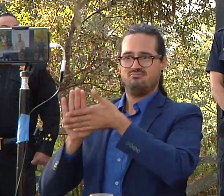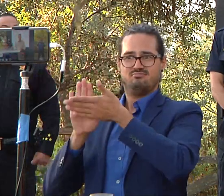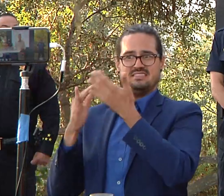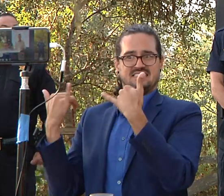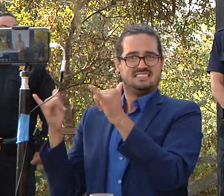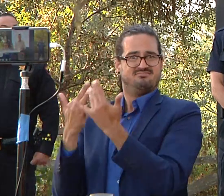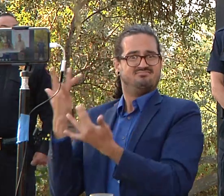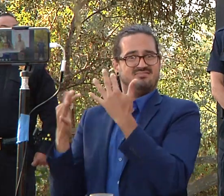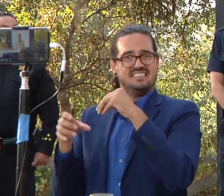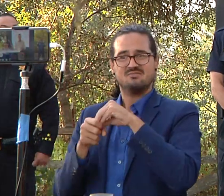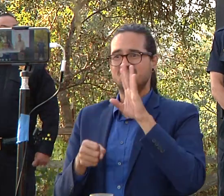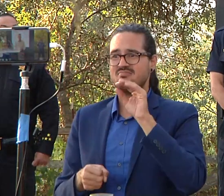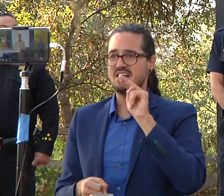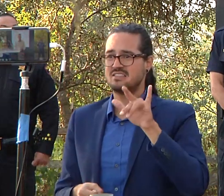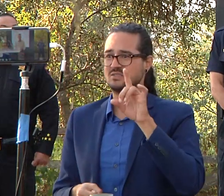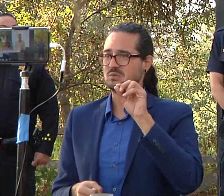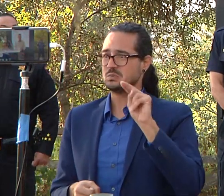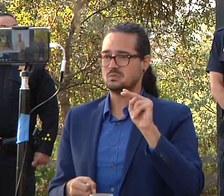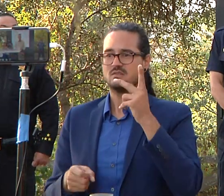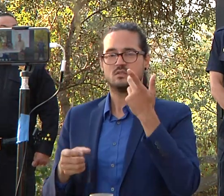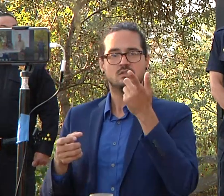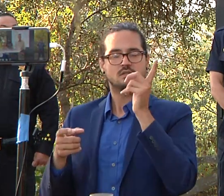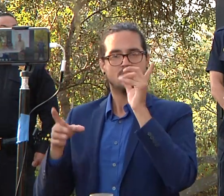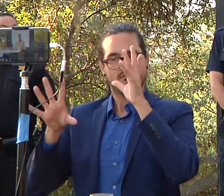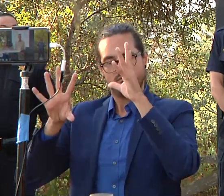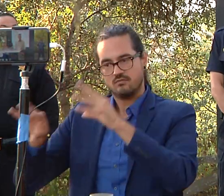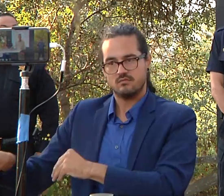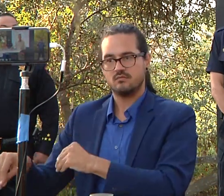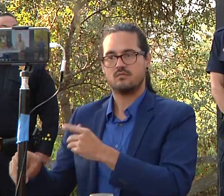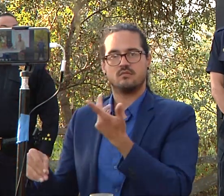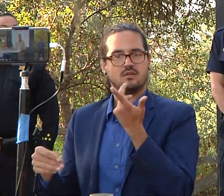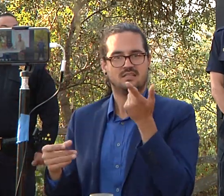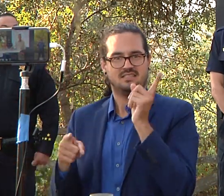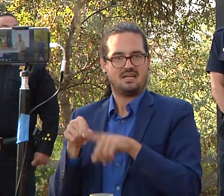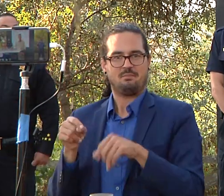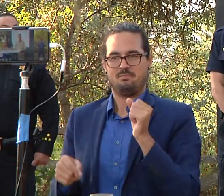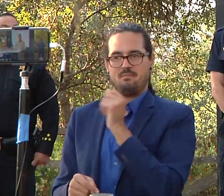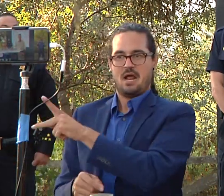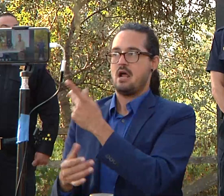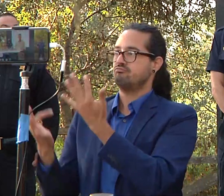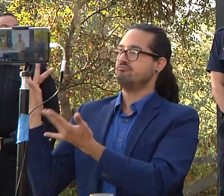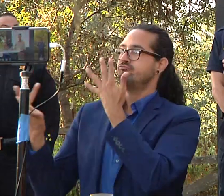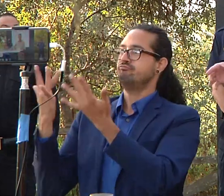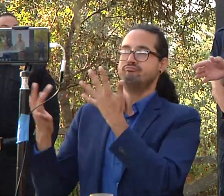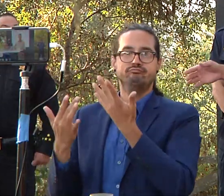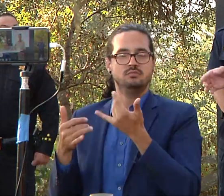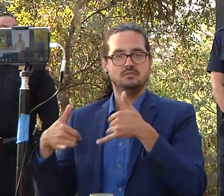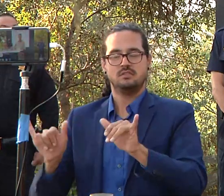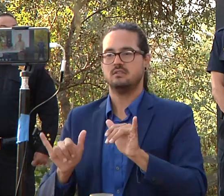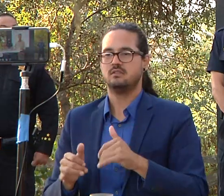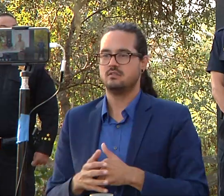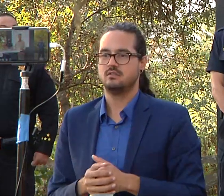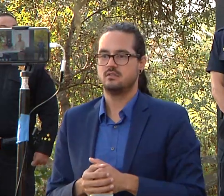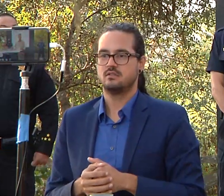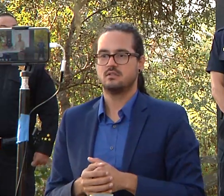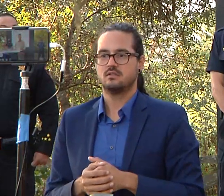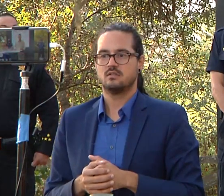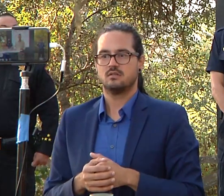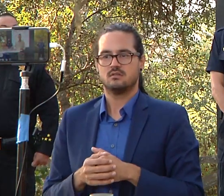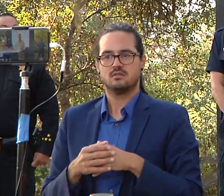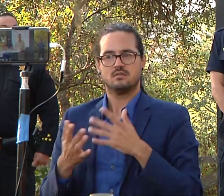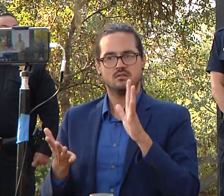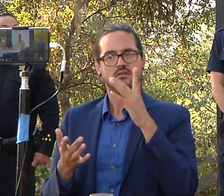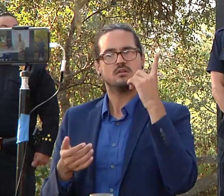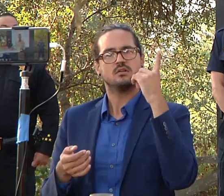and some of those areas until it's completely put out so there's there's a lot going on but you're going to hear updates on this every day in